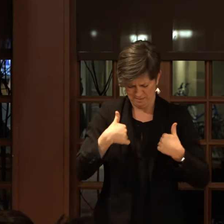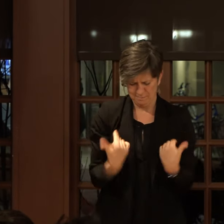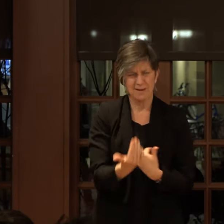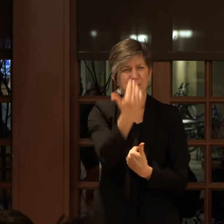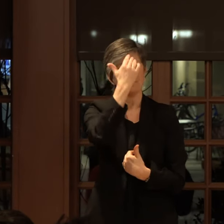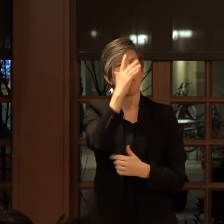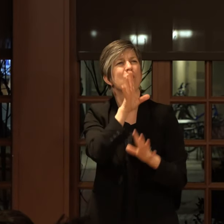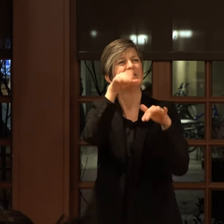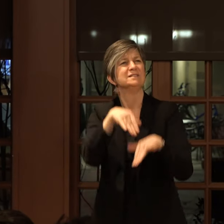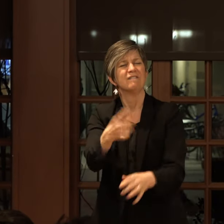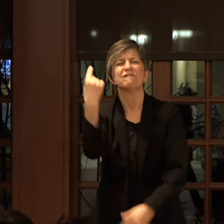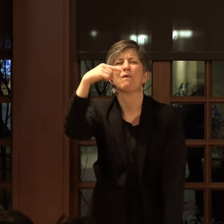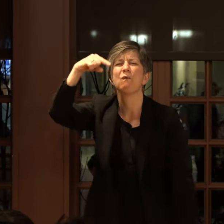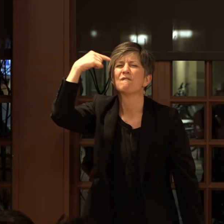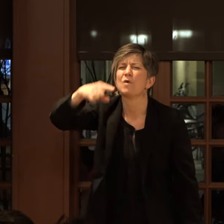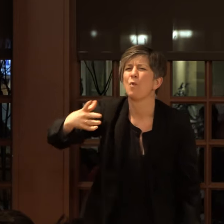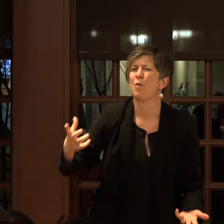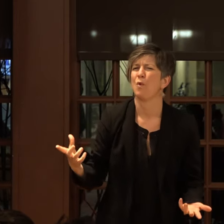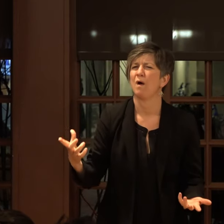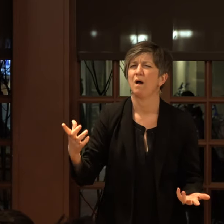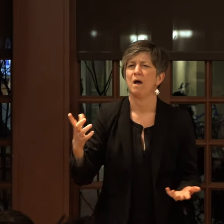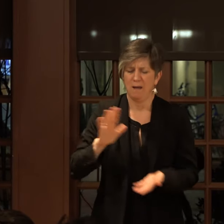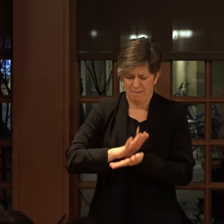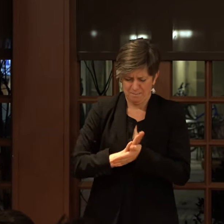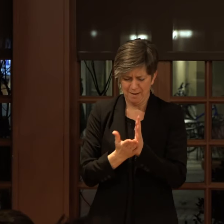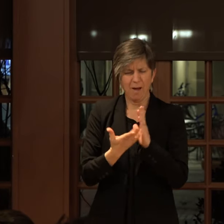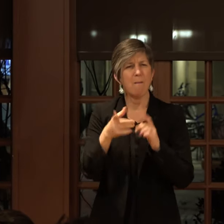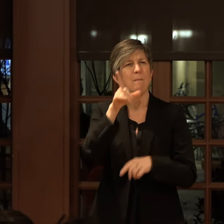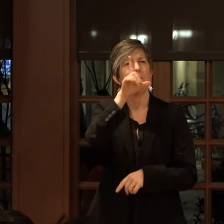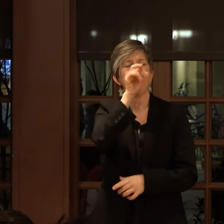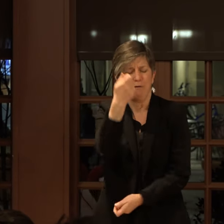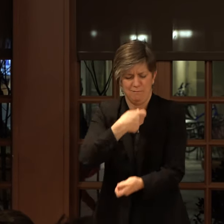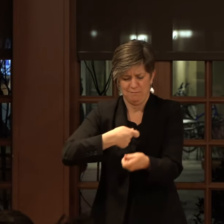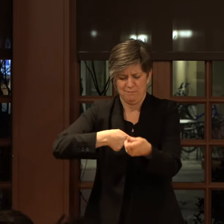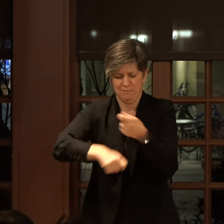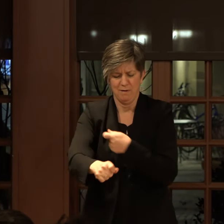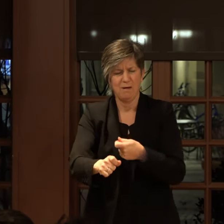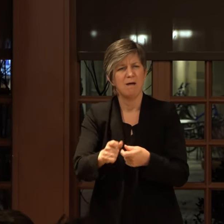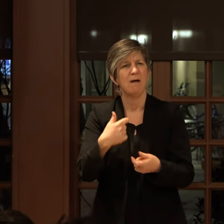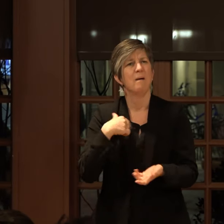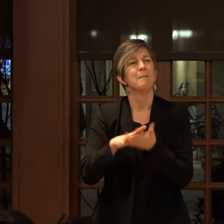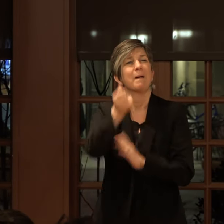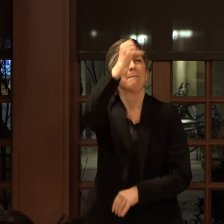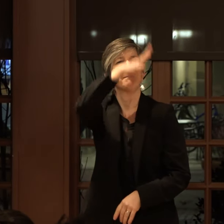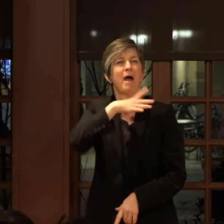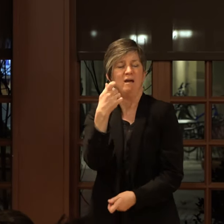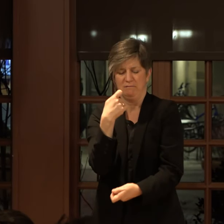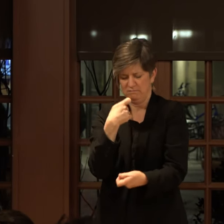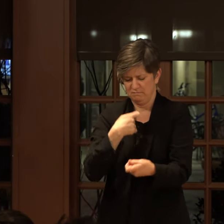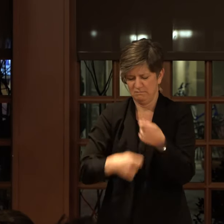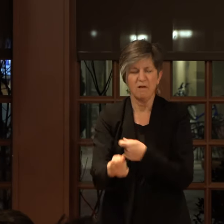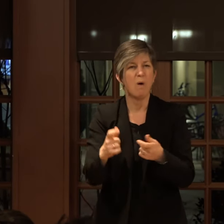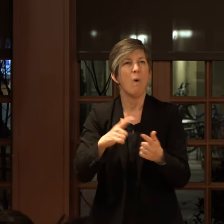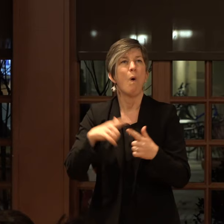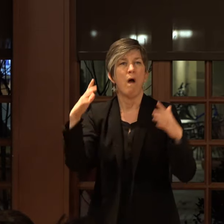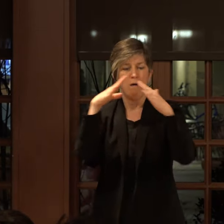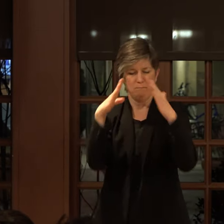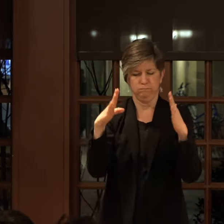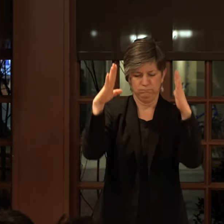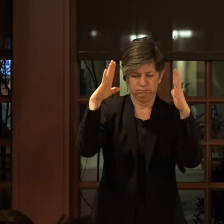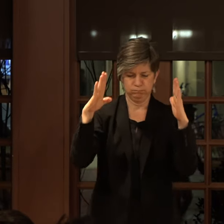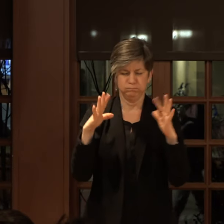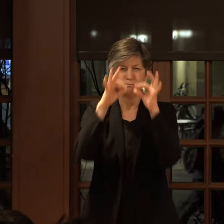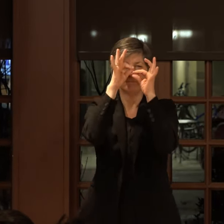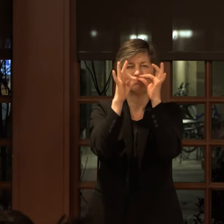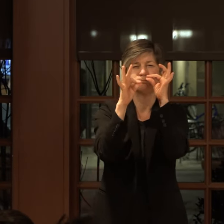the sea? Make me a bird, Lord. Make me a man. Make me a barn with a spine so